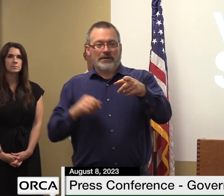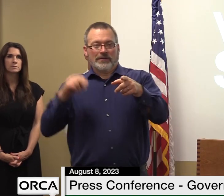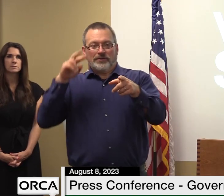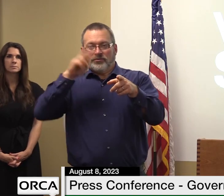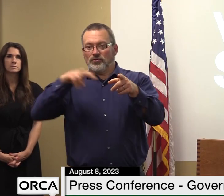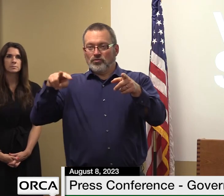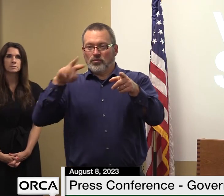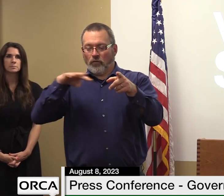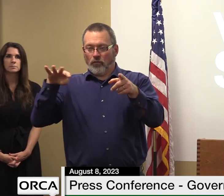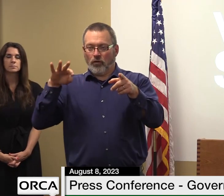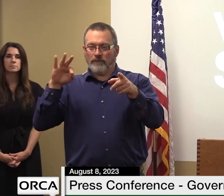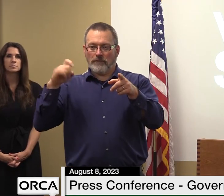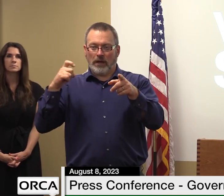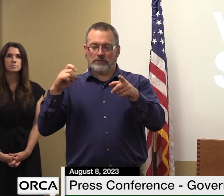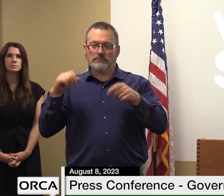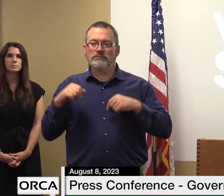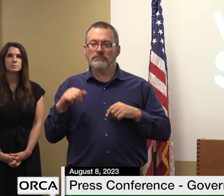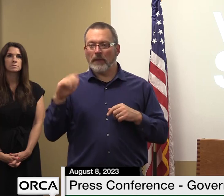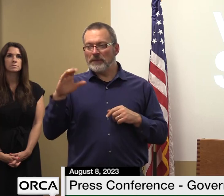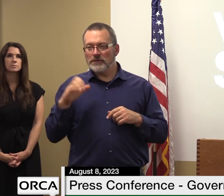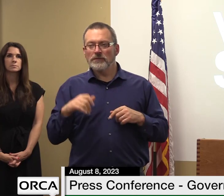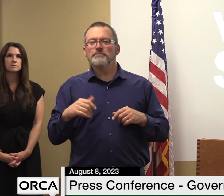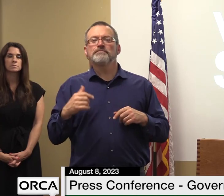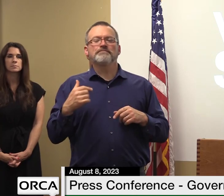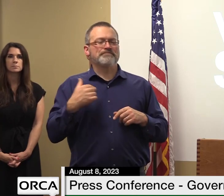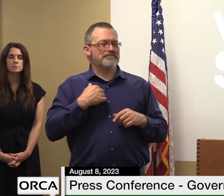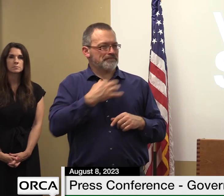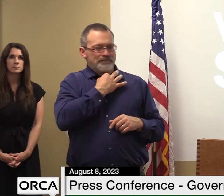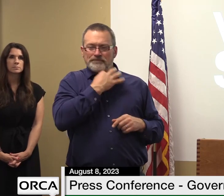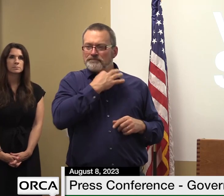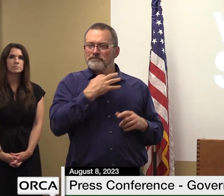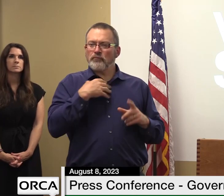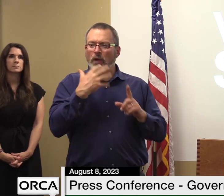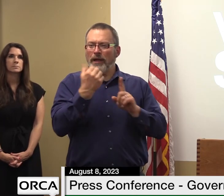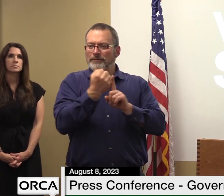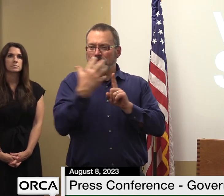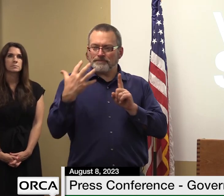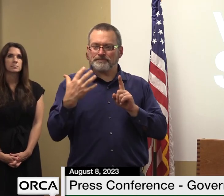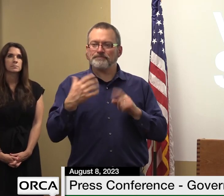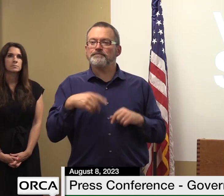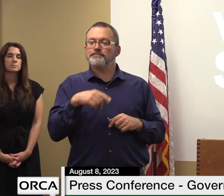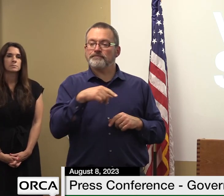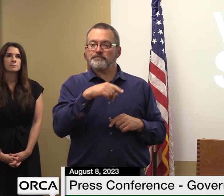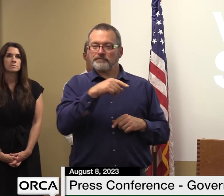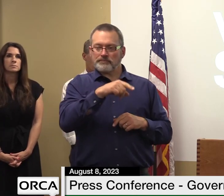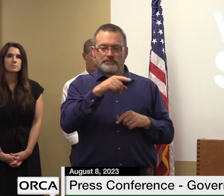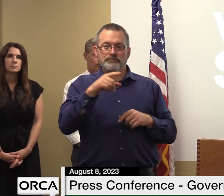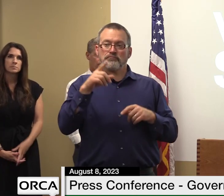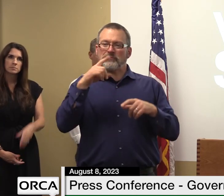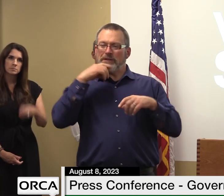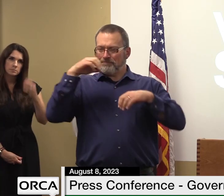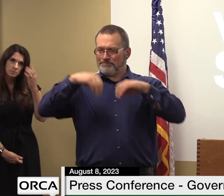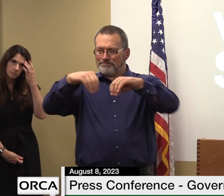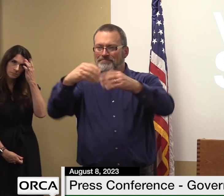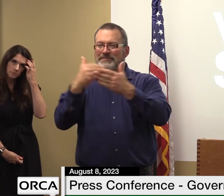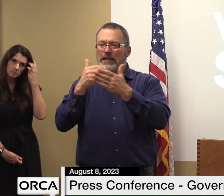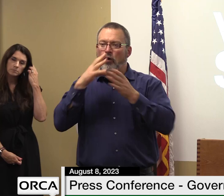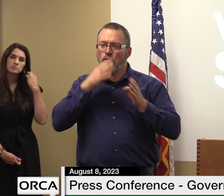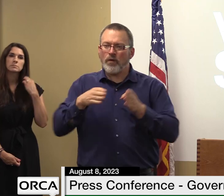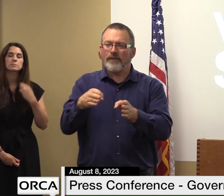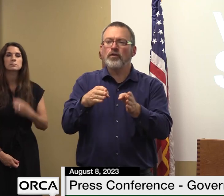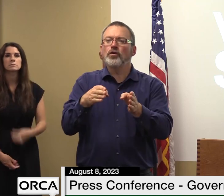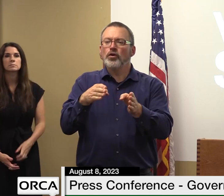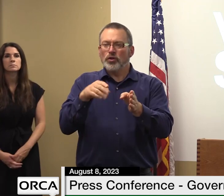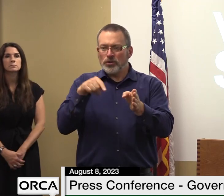all of the kevin's earlier questions is it's going to be hard to mitigate a lot of these areas near rivers like the rail trail like the railroad um